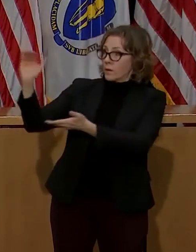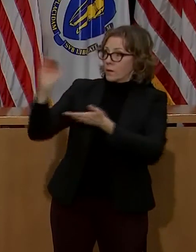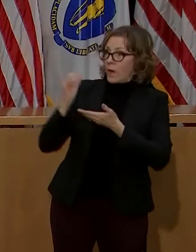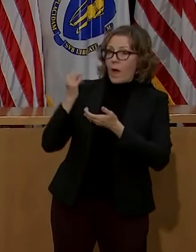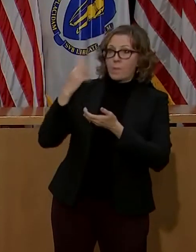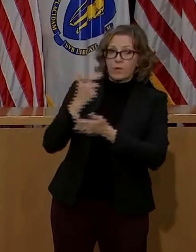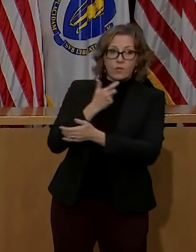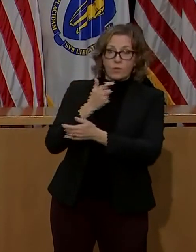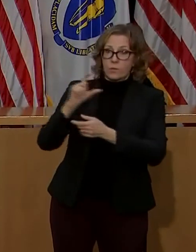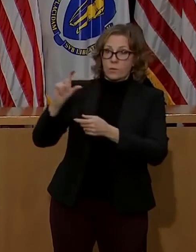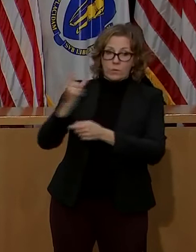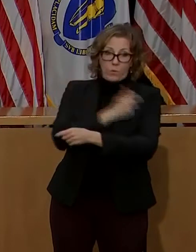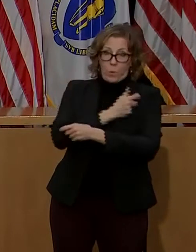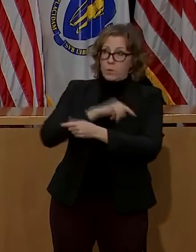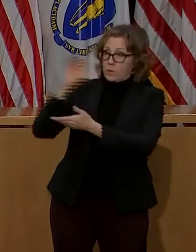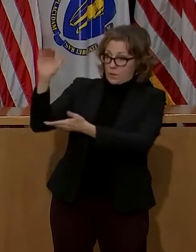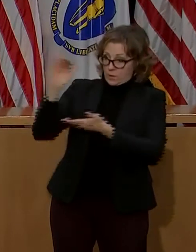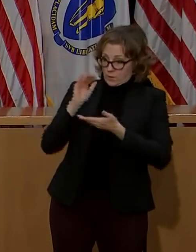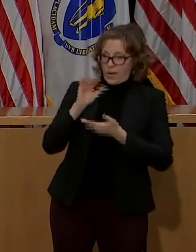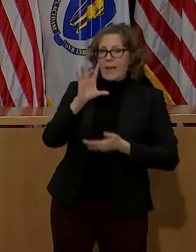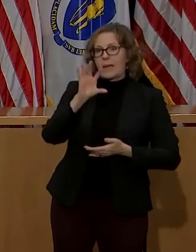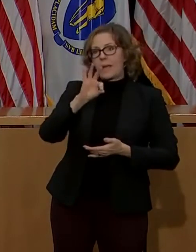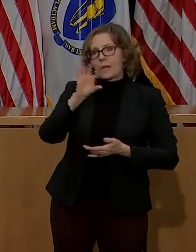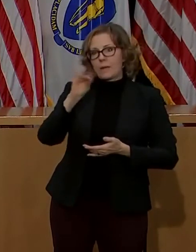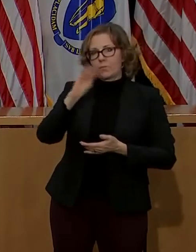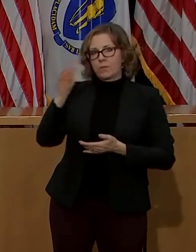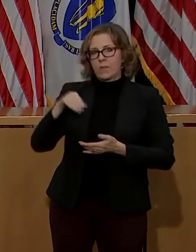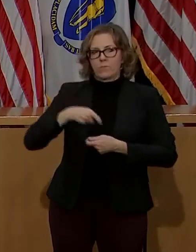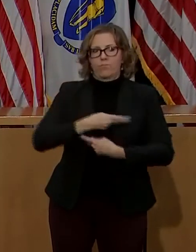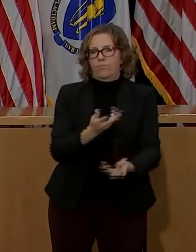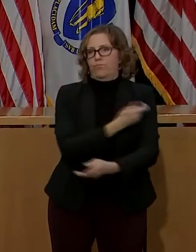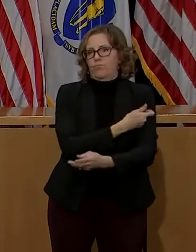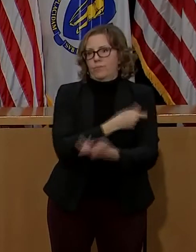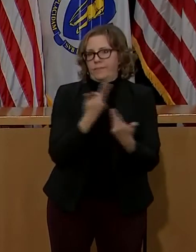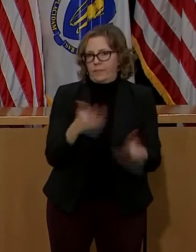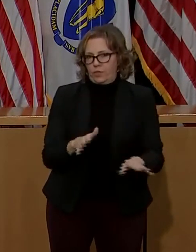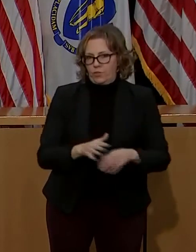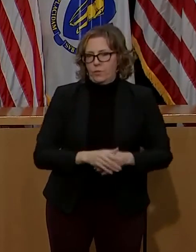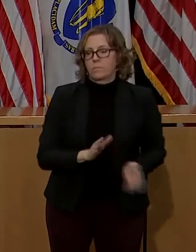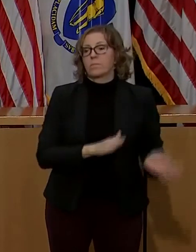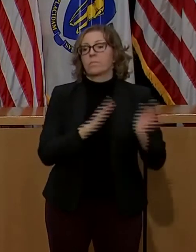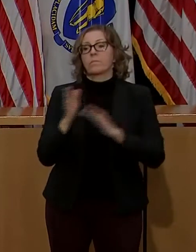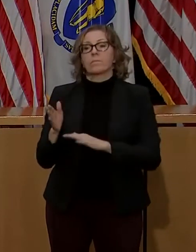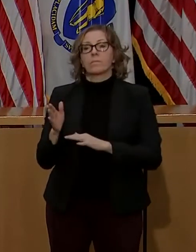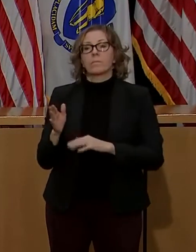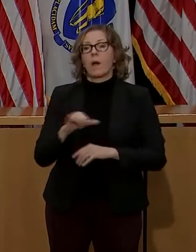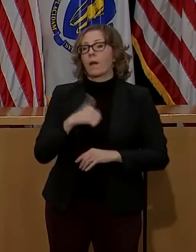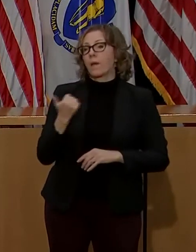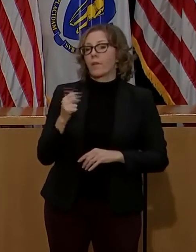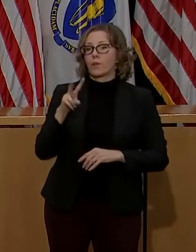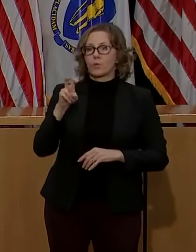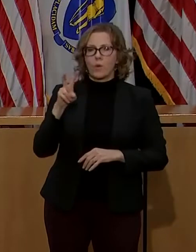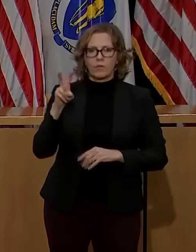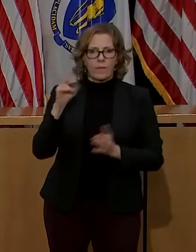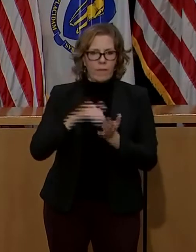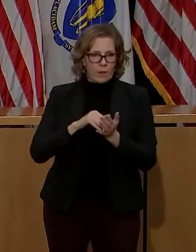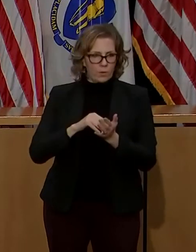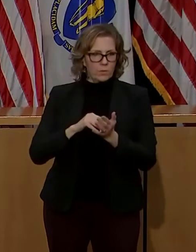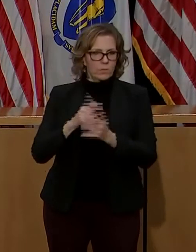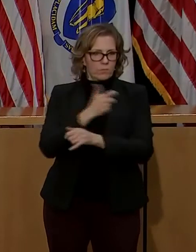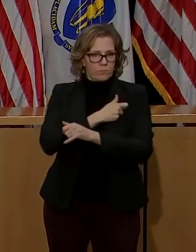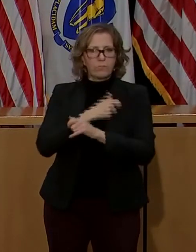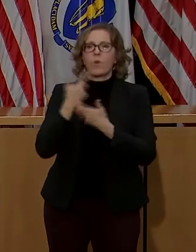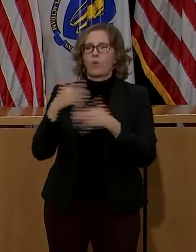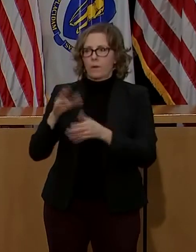from the federal government. Another 224,250 doses have been allocated to the federal